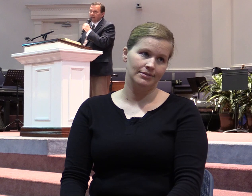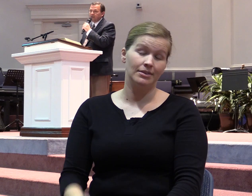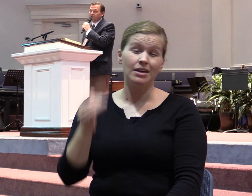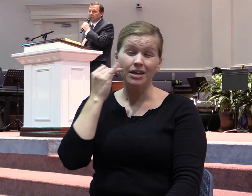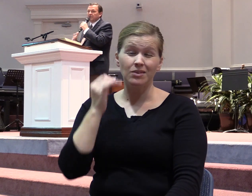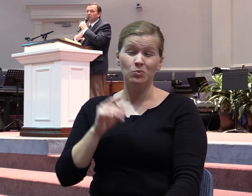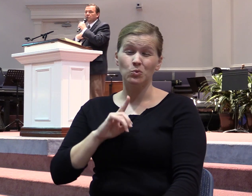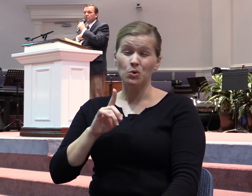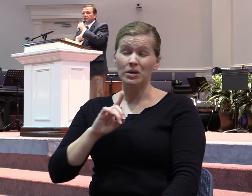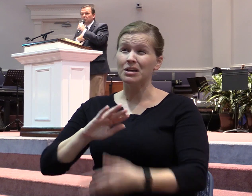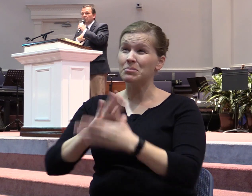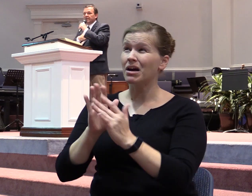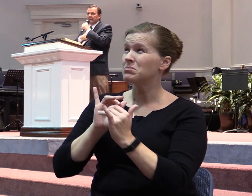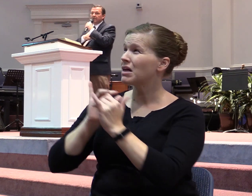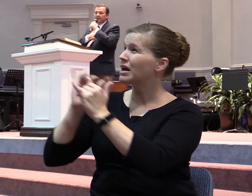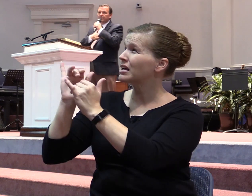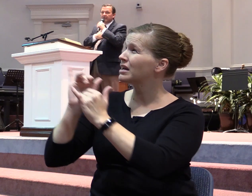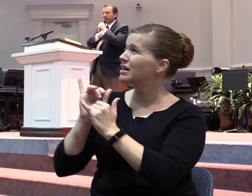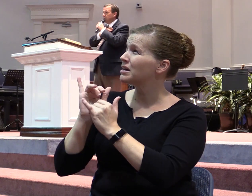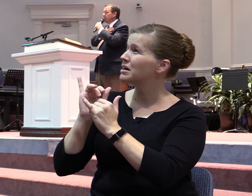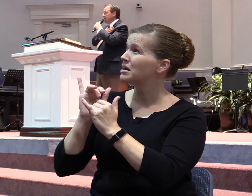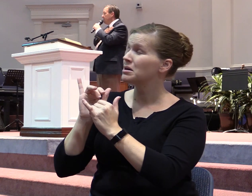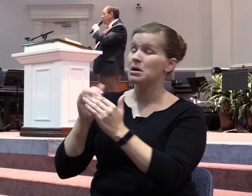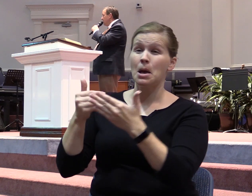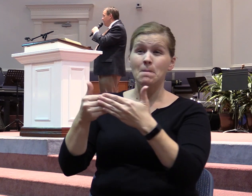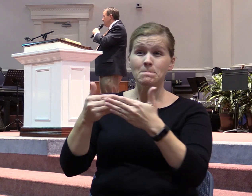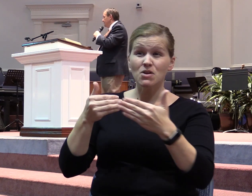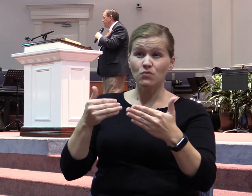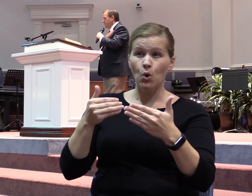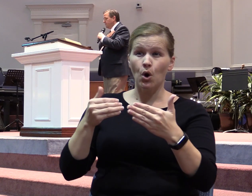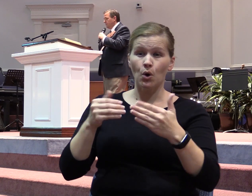then the first thing we'll do is before we examine anybody else we'll examine ourselves. Come on, man.